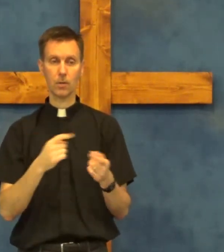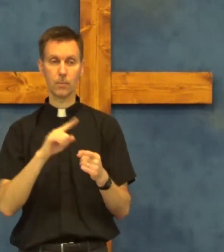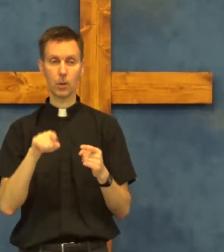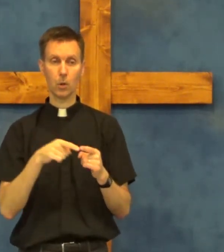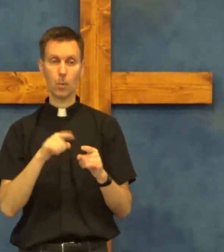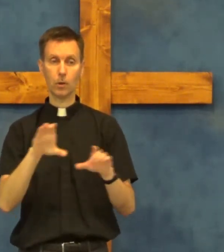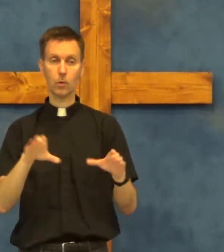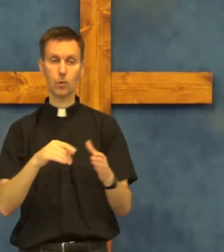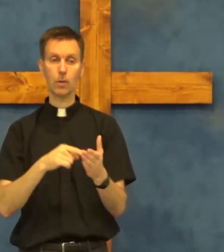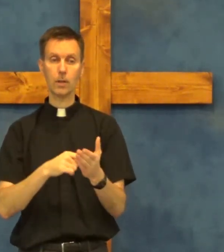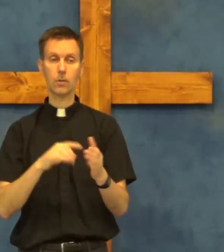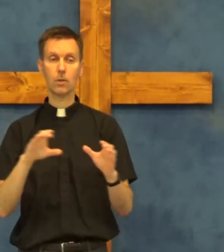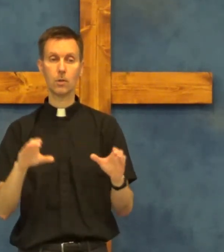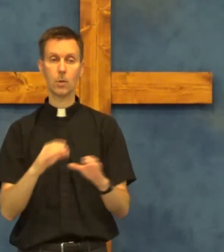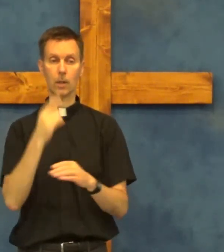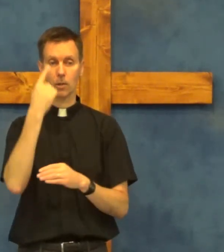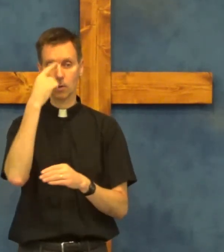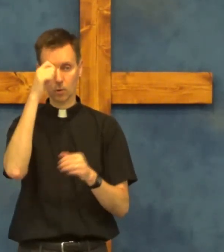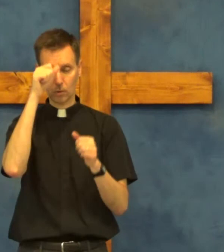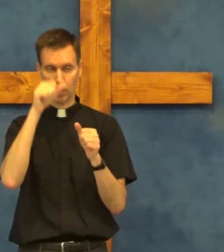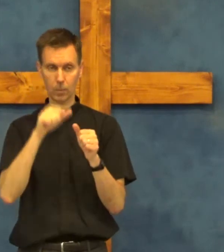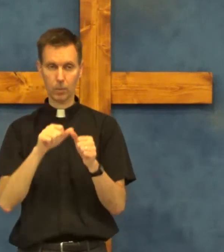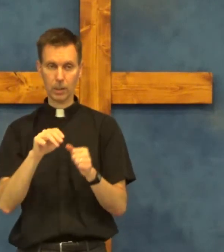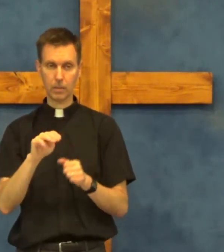when you do this do it remember me